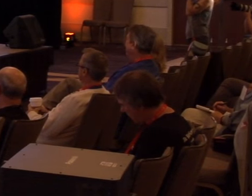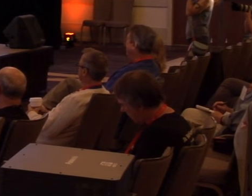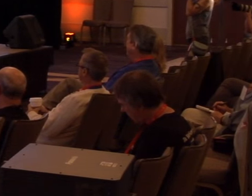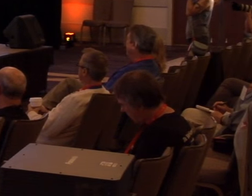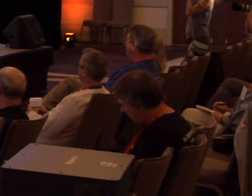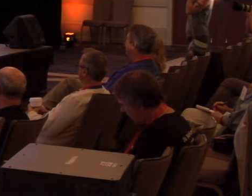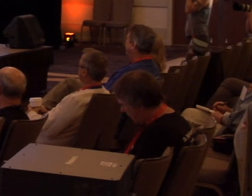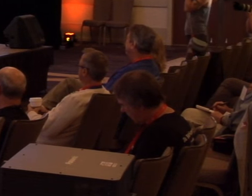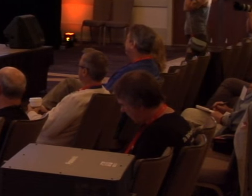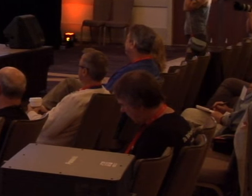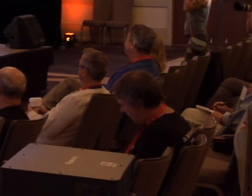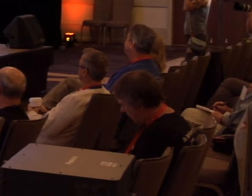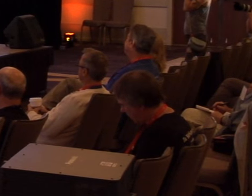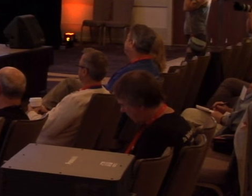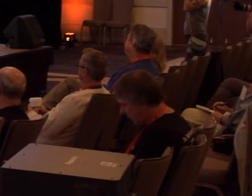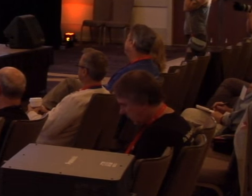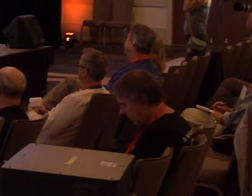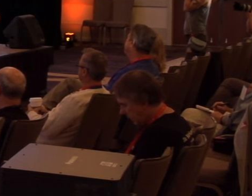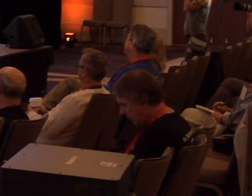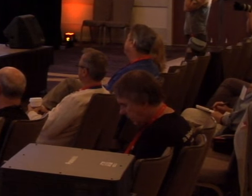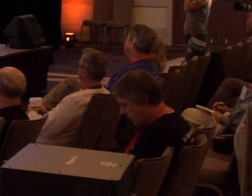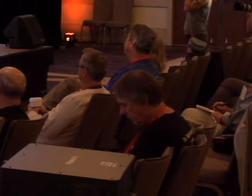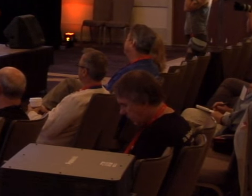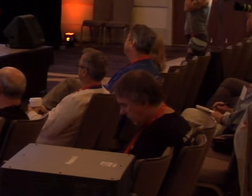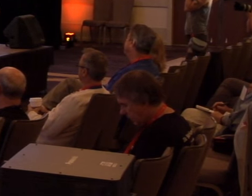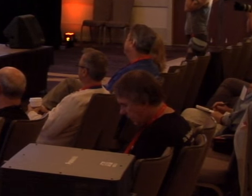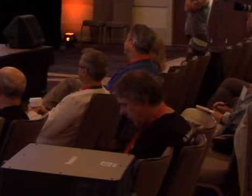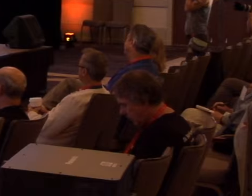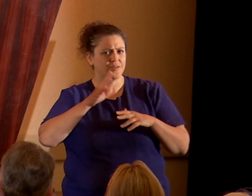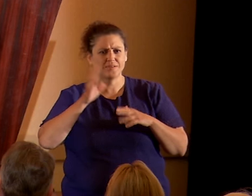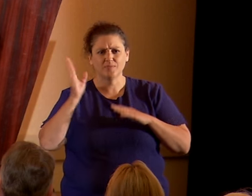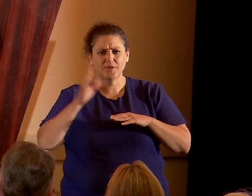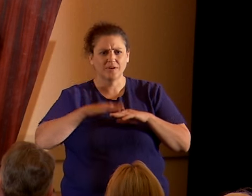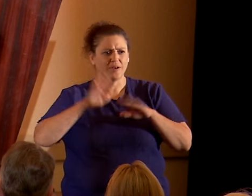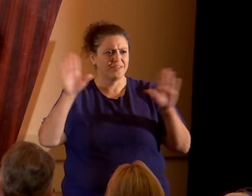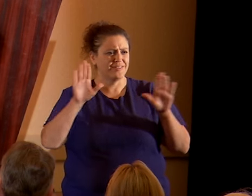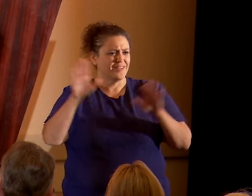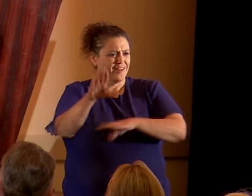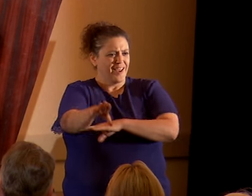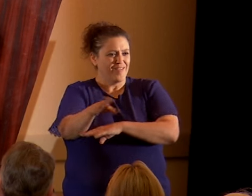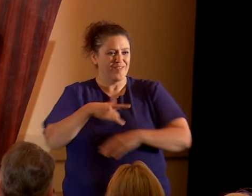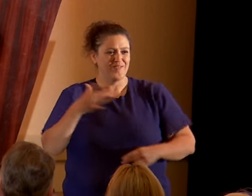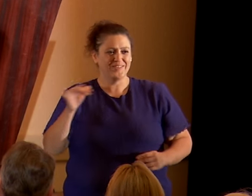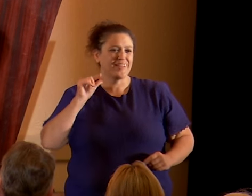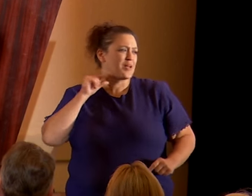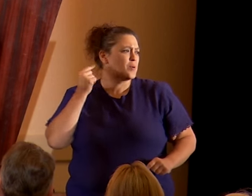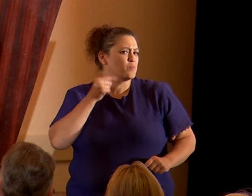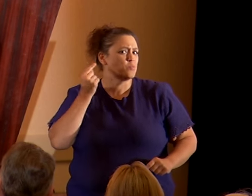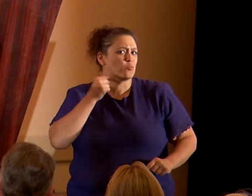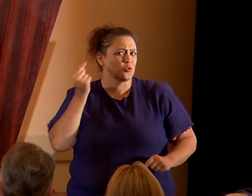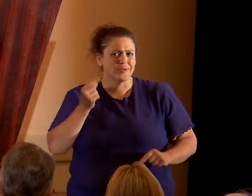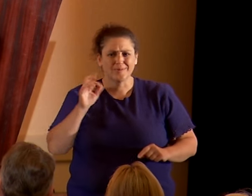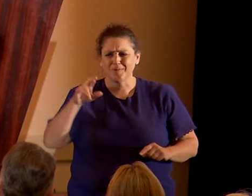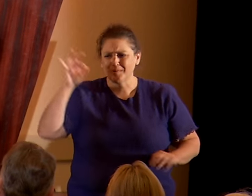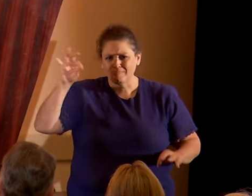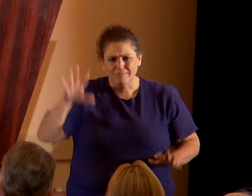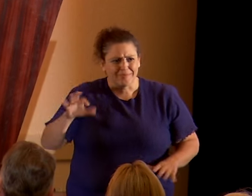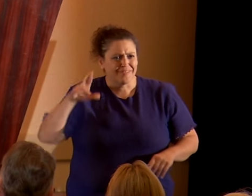Actually I feel awkward for speaking on Saturday afternoon. I feel like I'm a priest or a member of the clergy.